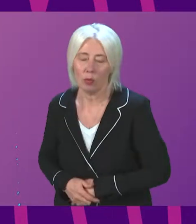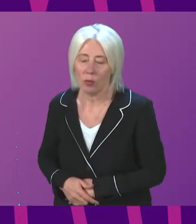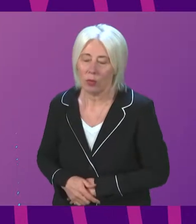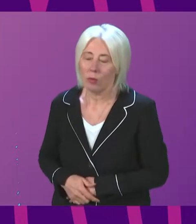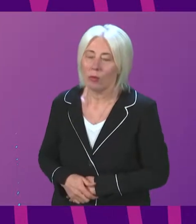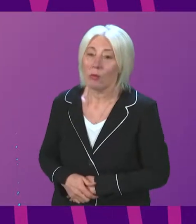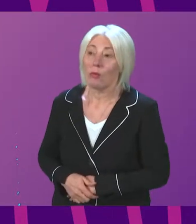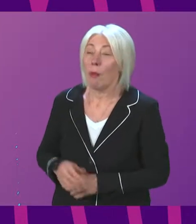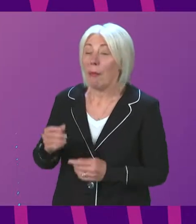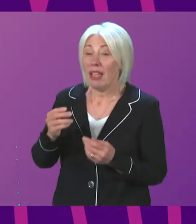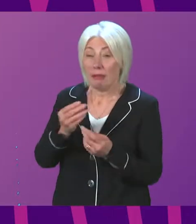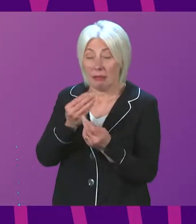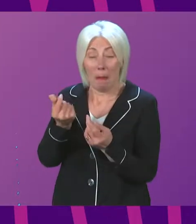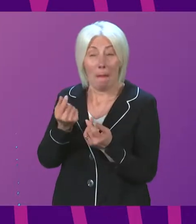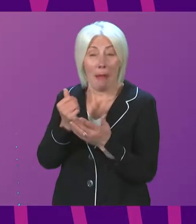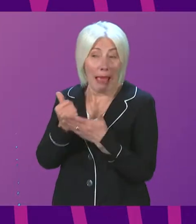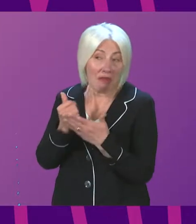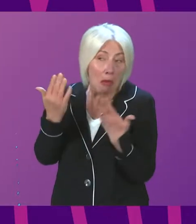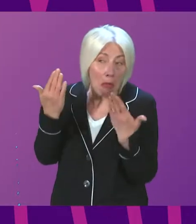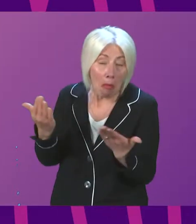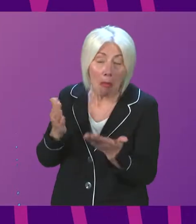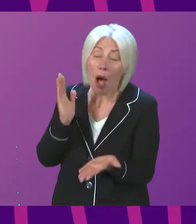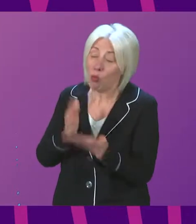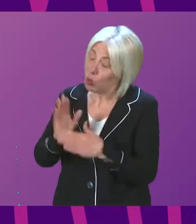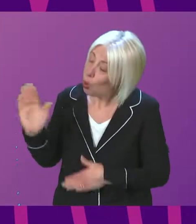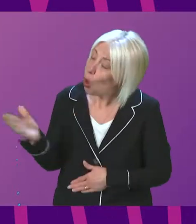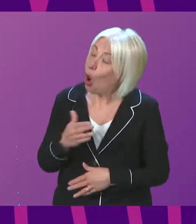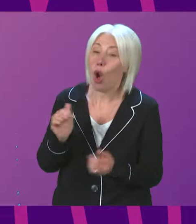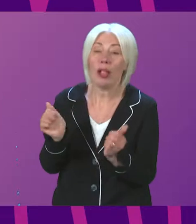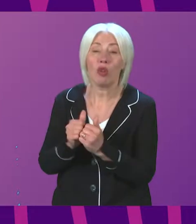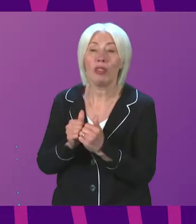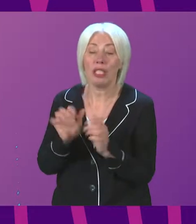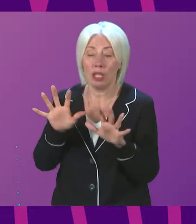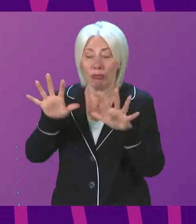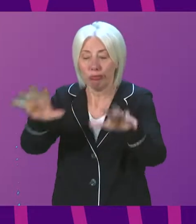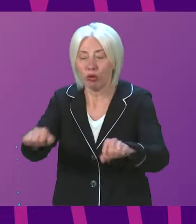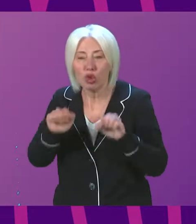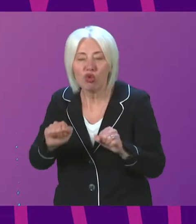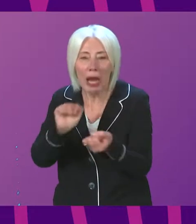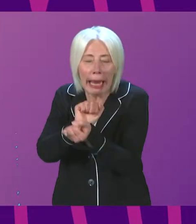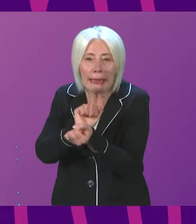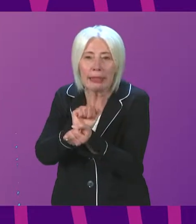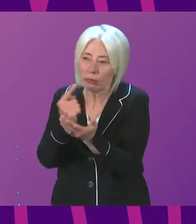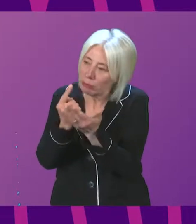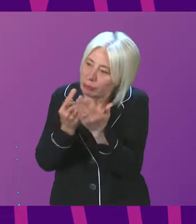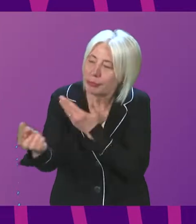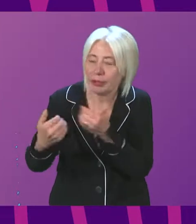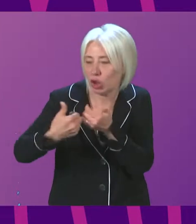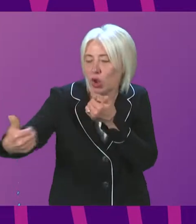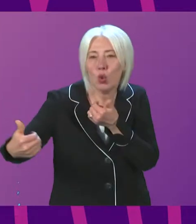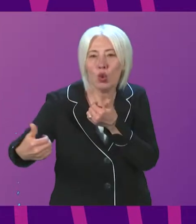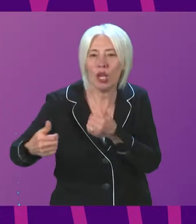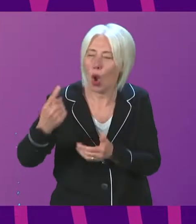which I hope are helpful firstly and I am sure this is something all of us agree with restraint and seclusion should only ever be used as an